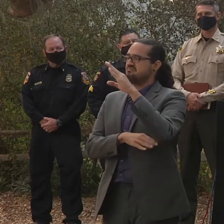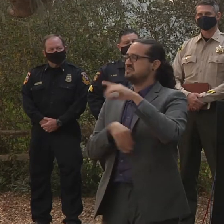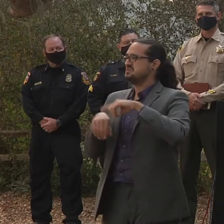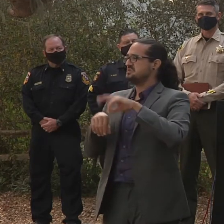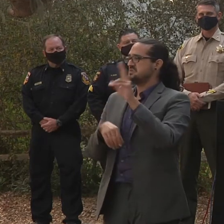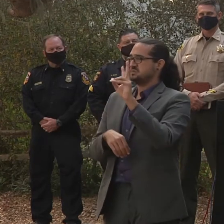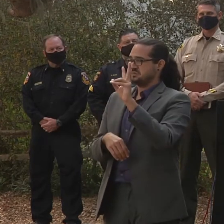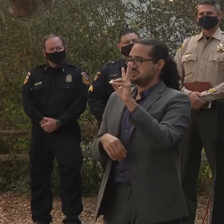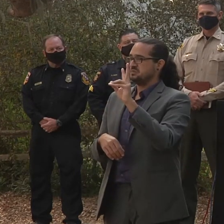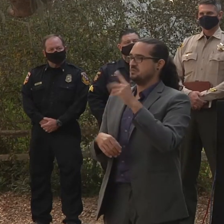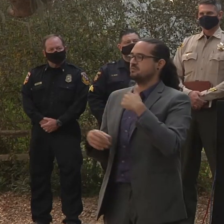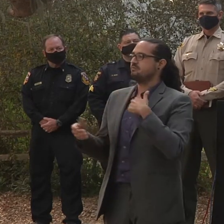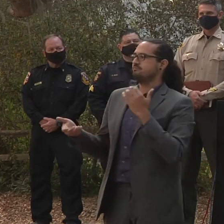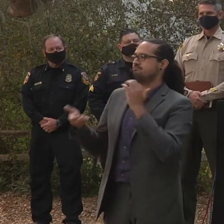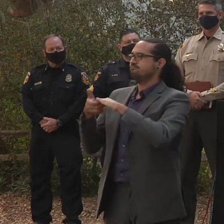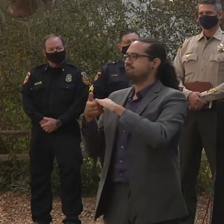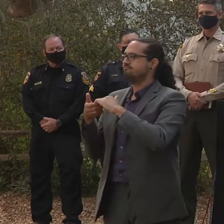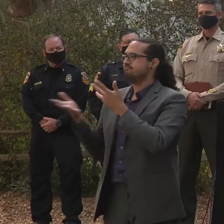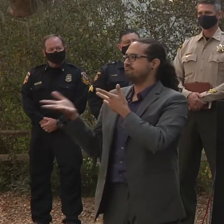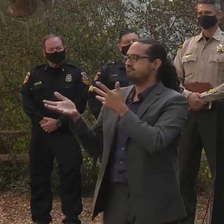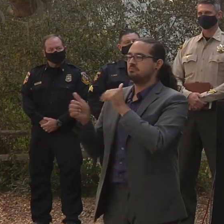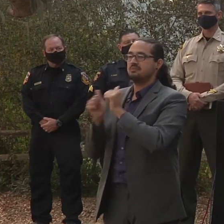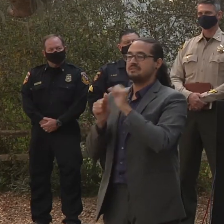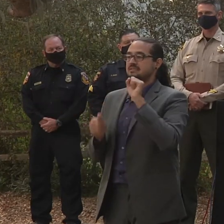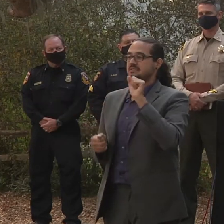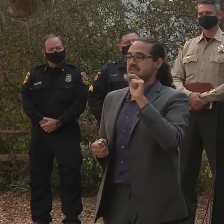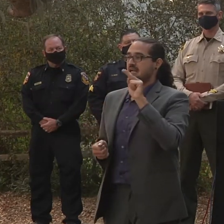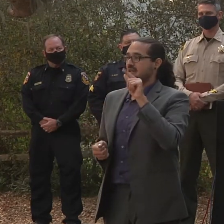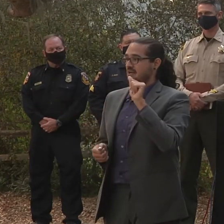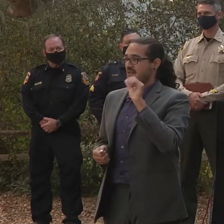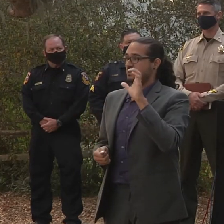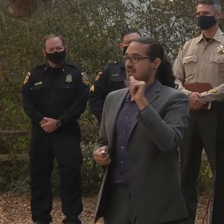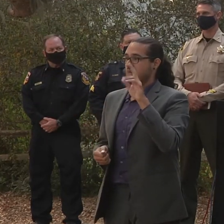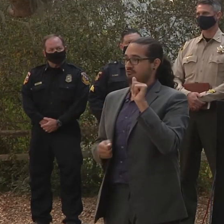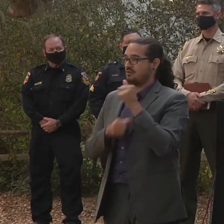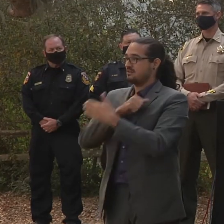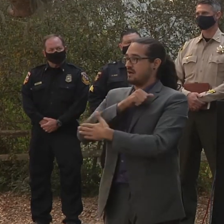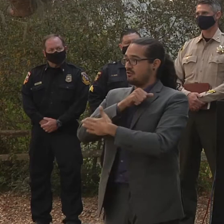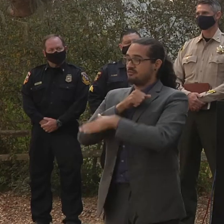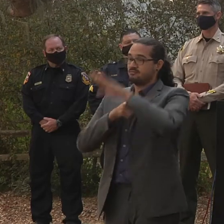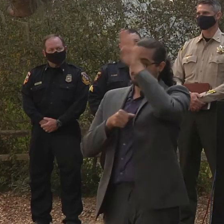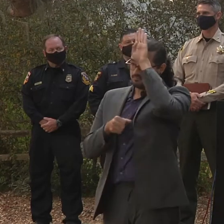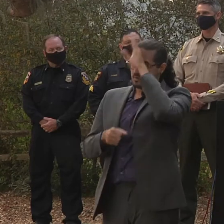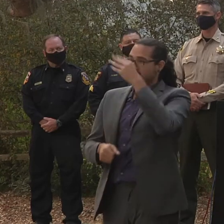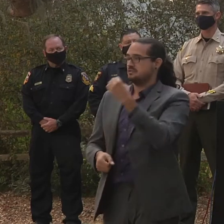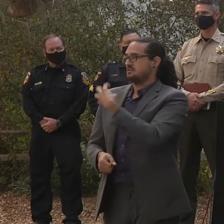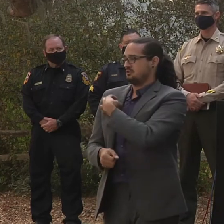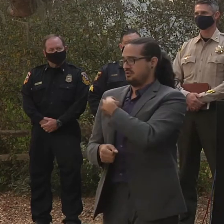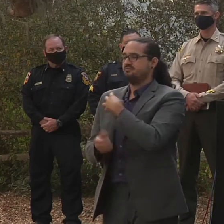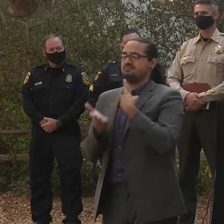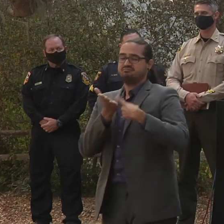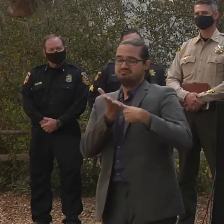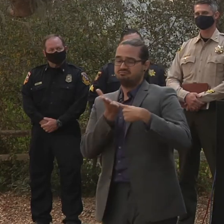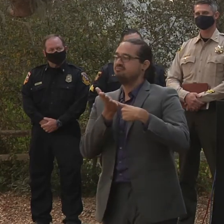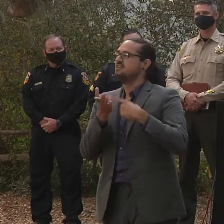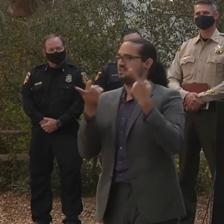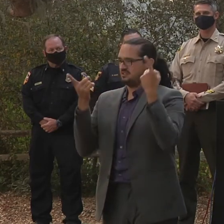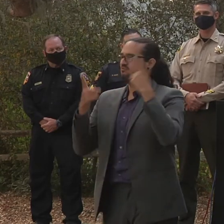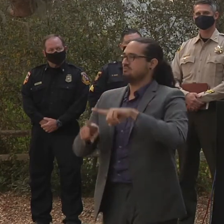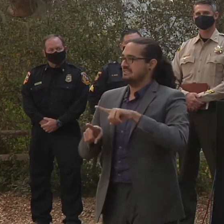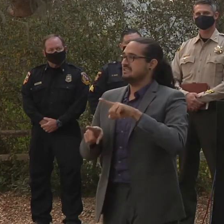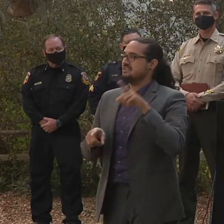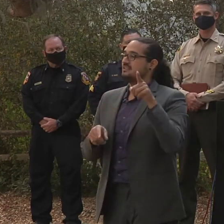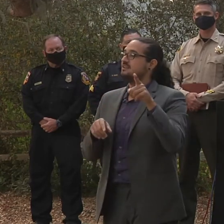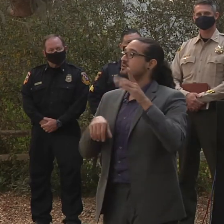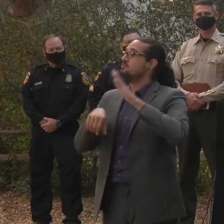Sheriff's Office in Santa Clara County Fire Department, the first evacuation warnings in Santa Clara County were lifted on this incident, which is a sign of